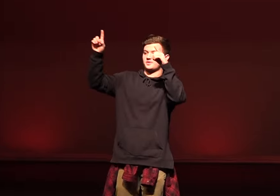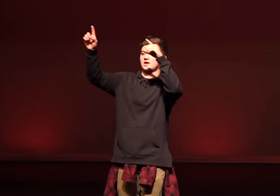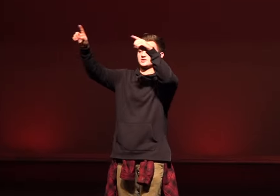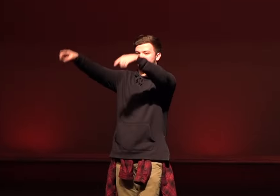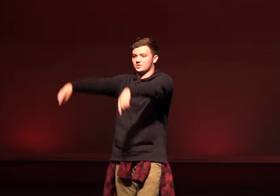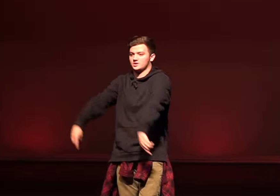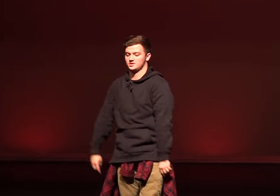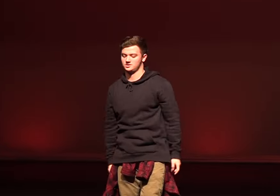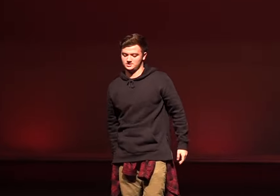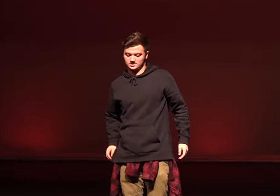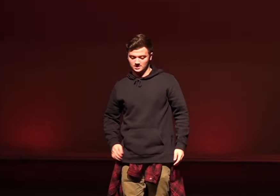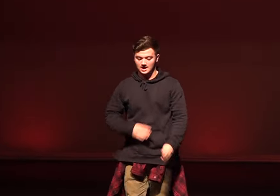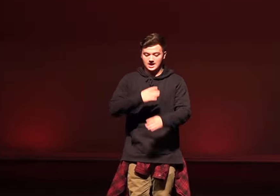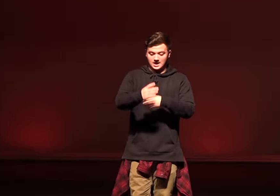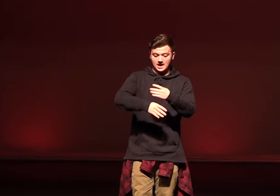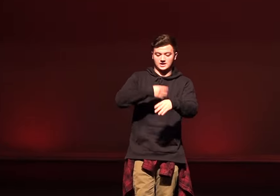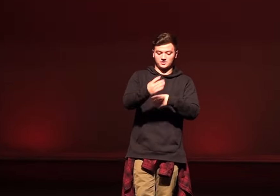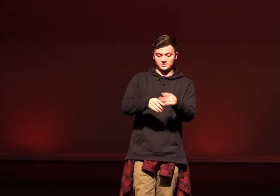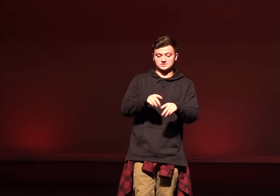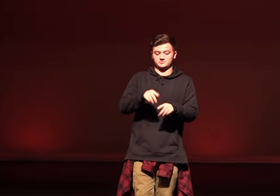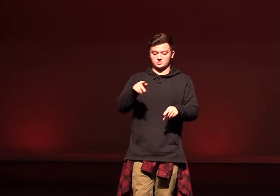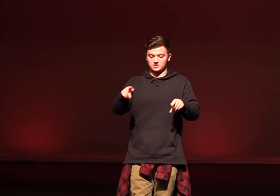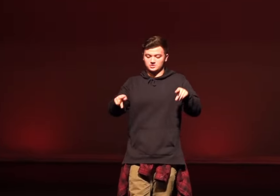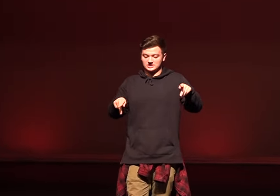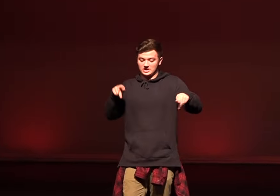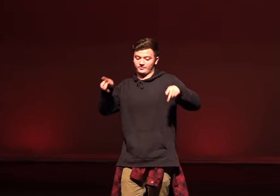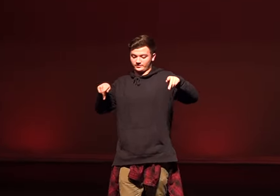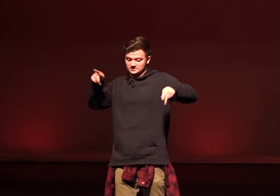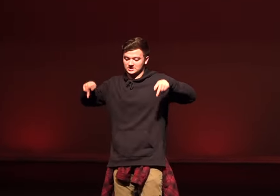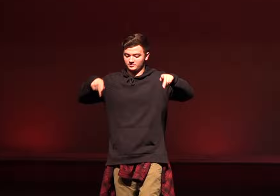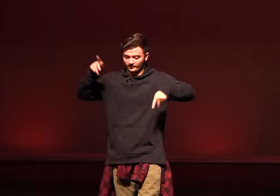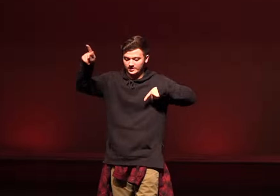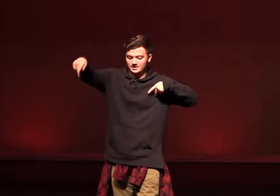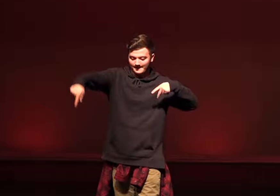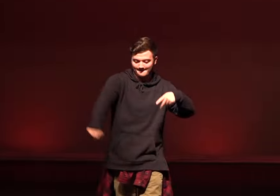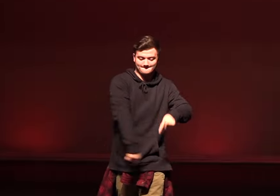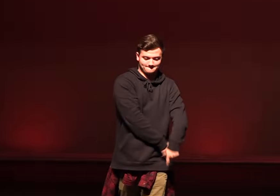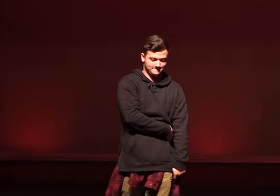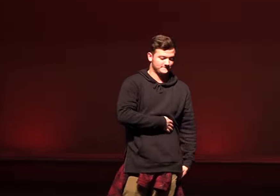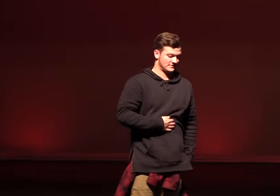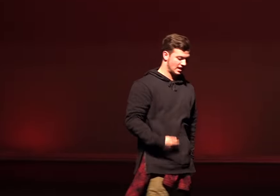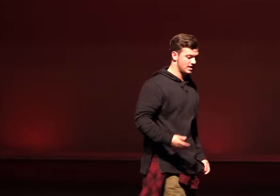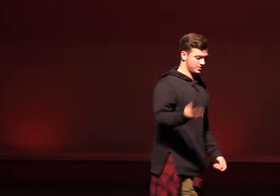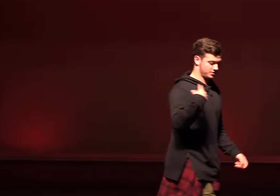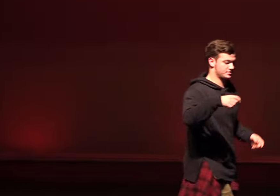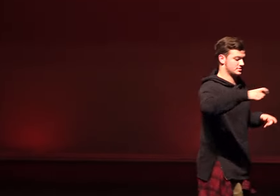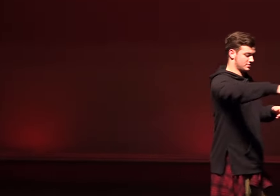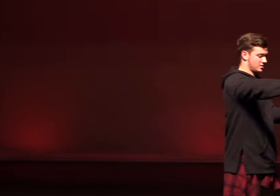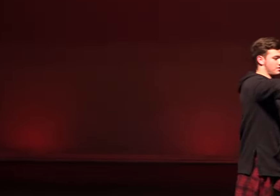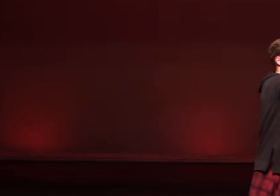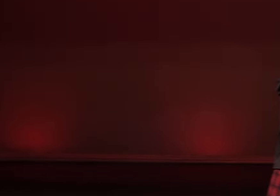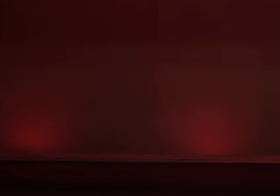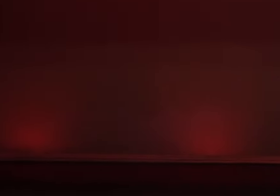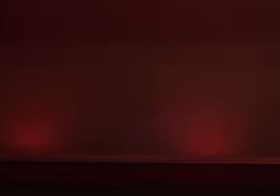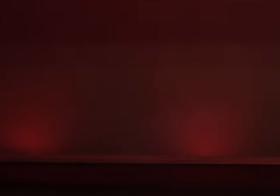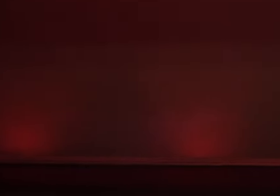passport Hanging with some girls I've never seen before You used to call me on my cell